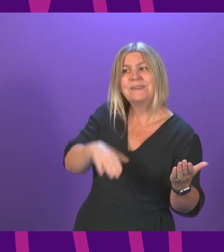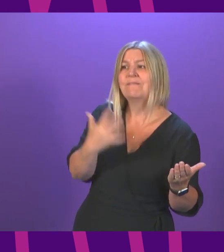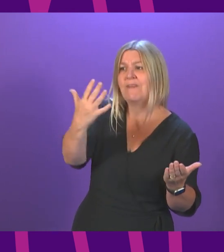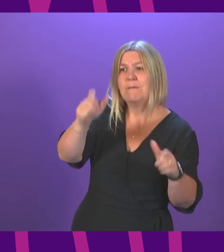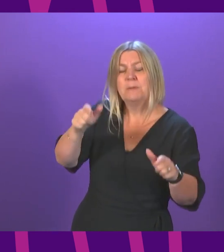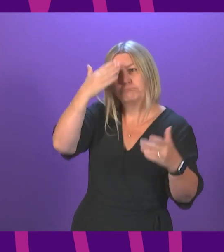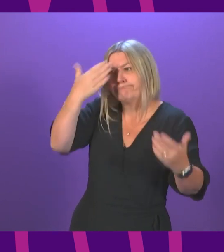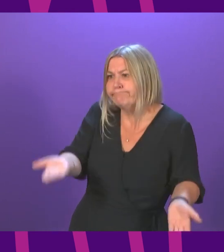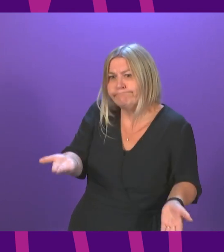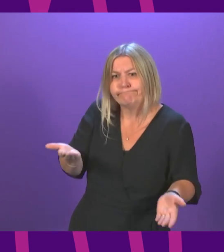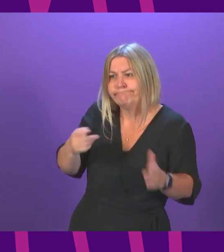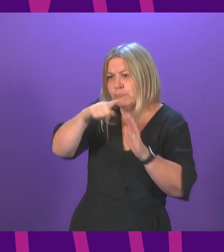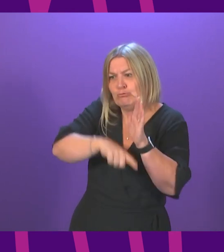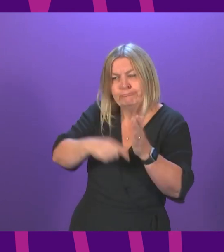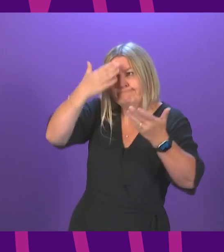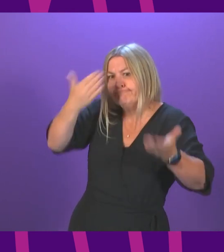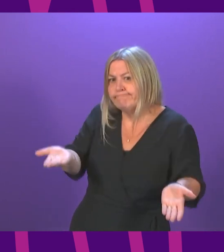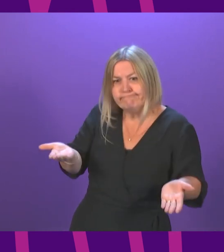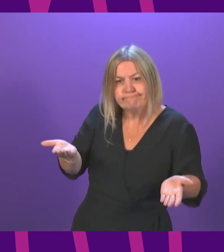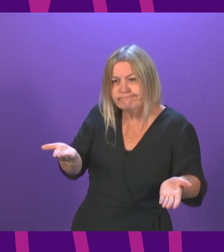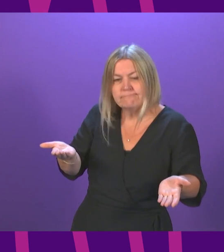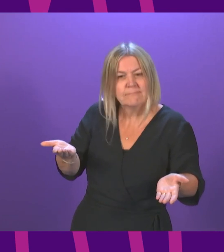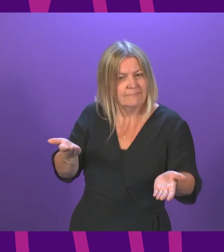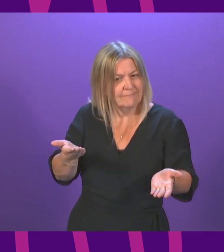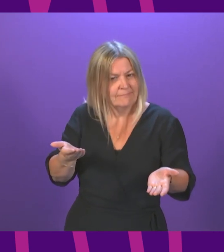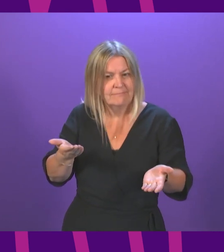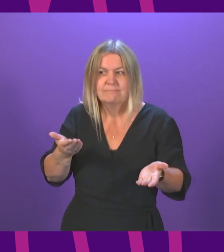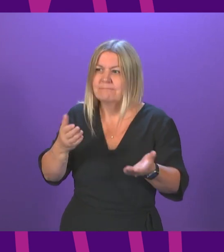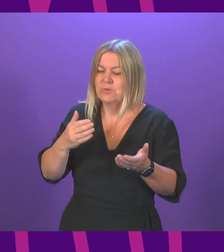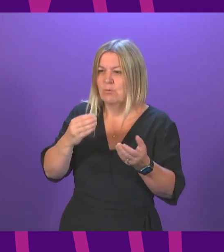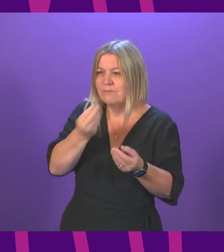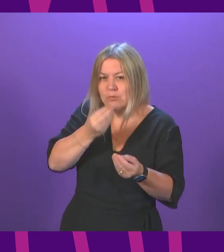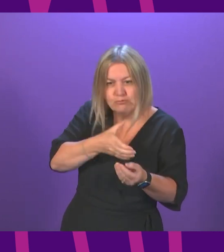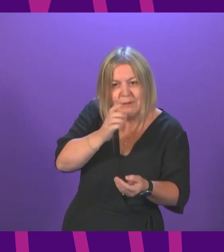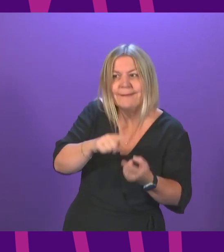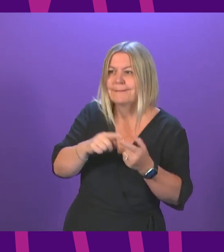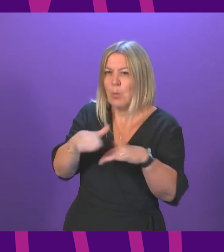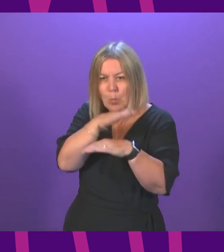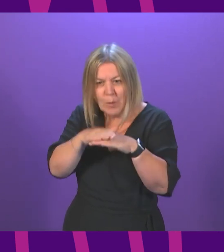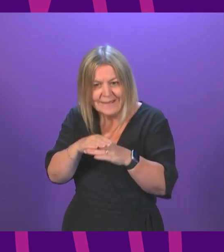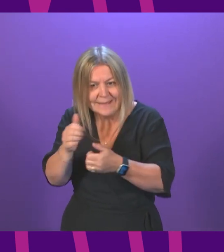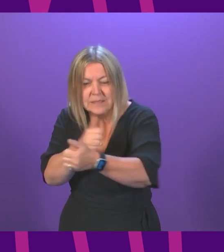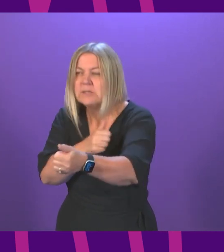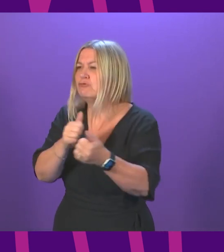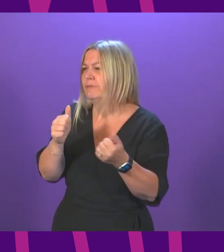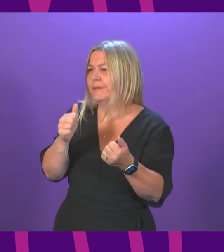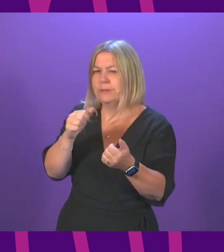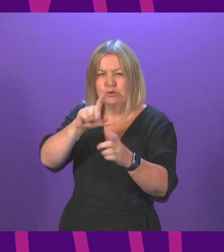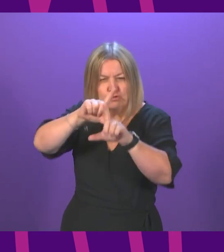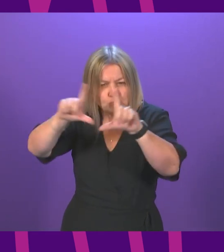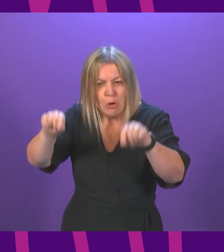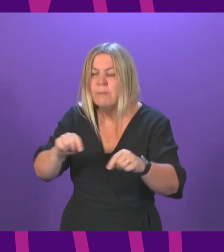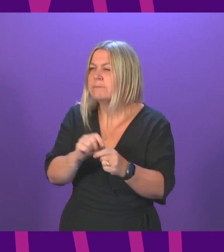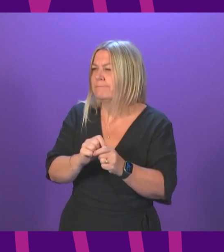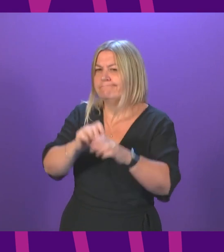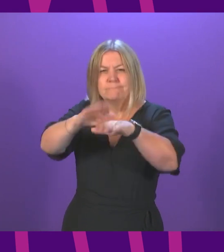these decisions. We now have the hospitality sector, the aviation sector, the wedding industry, retailers, children's play centres and